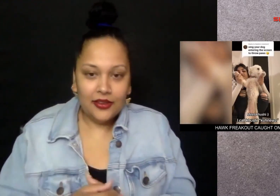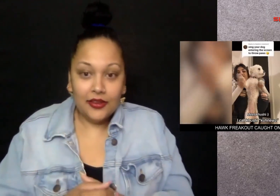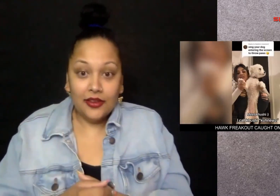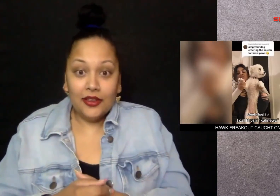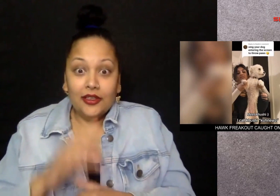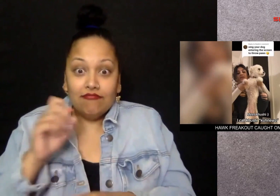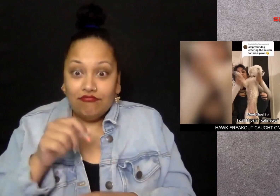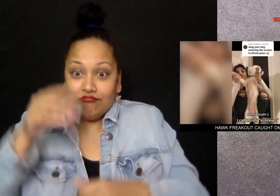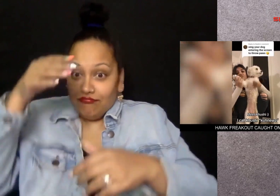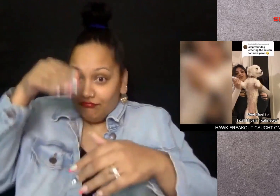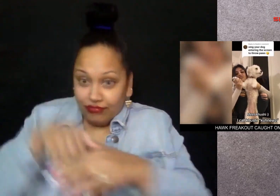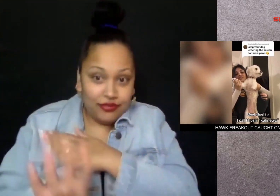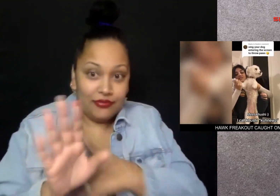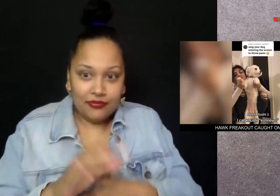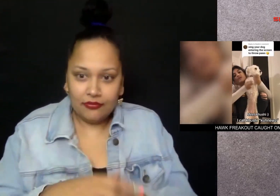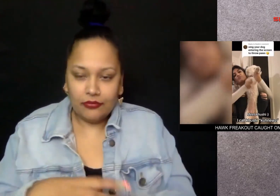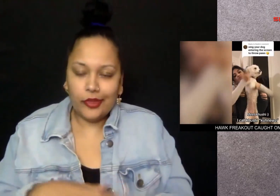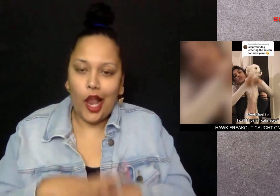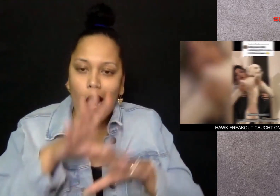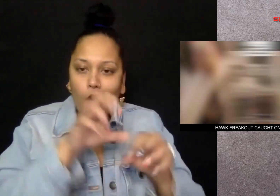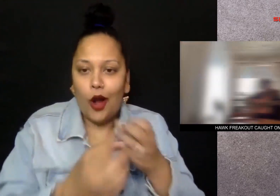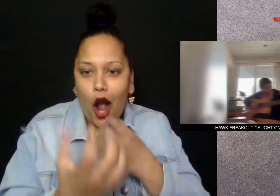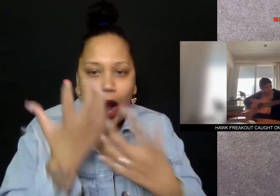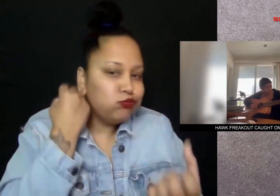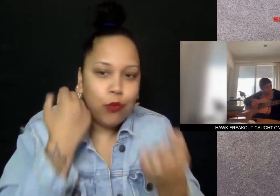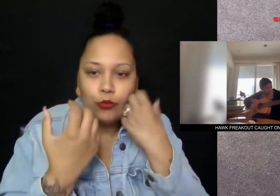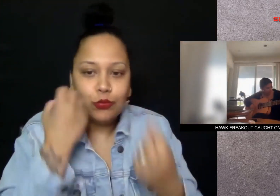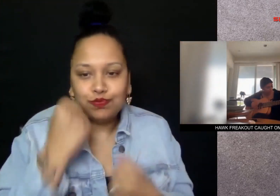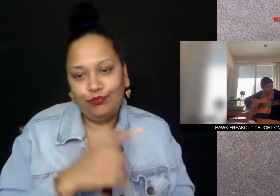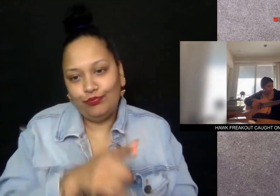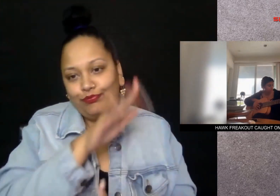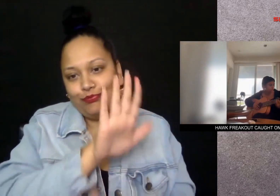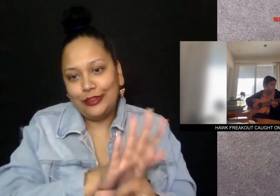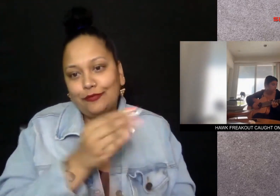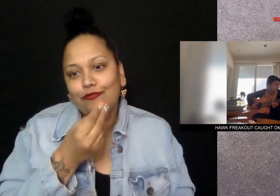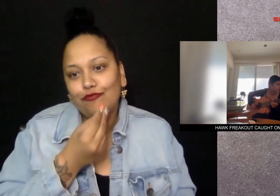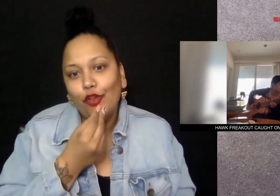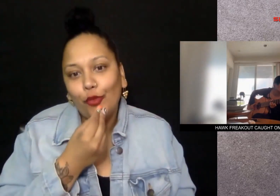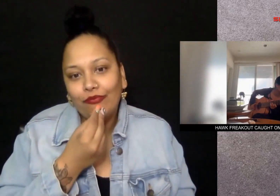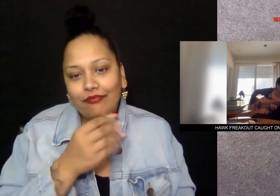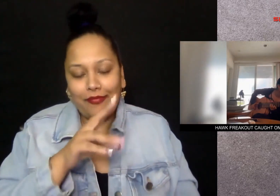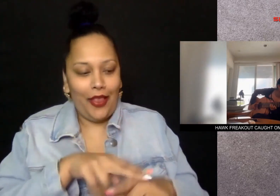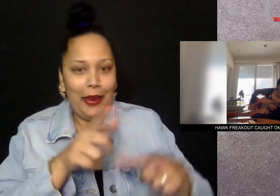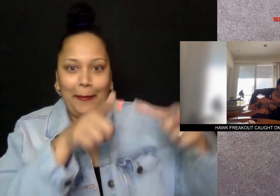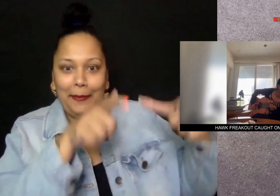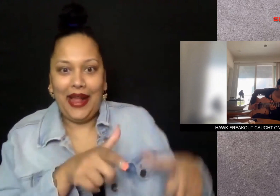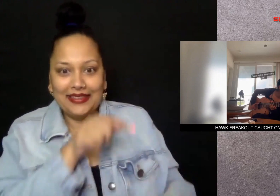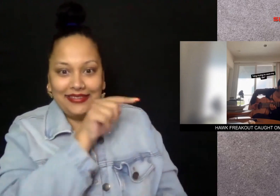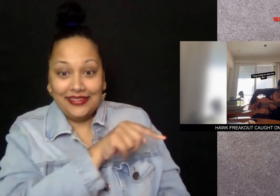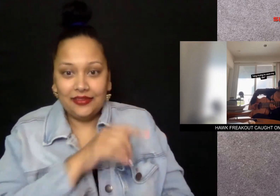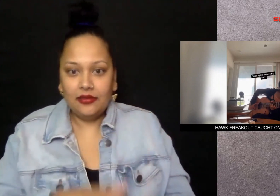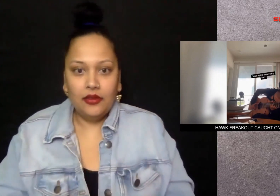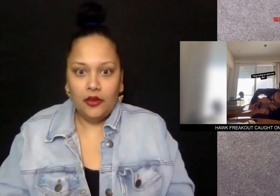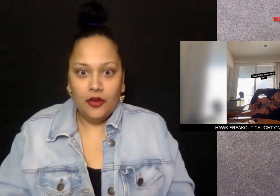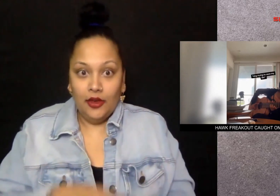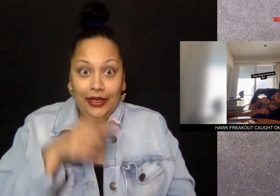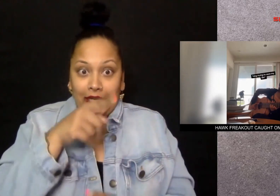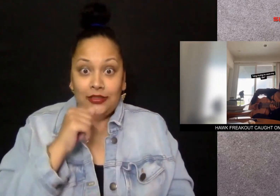Then the hawk swoops into the house And gobbles up the woman's food sitting on a plate She jumps